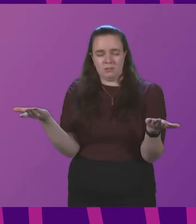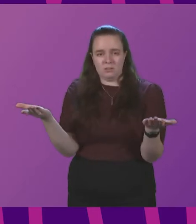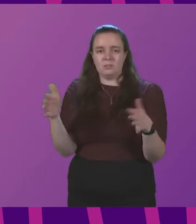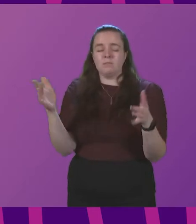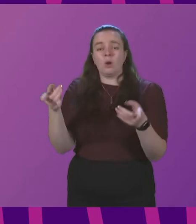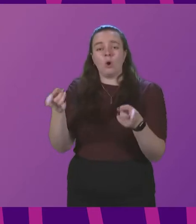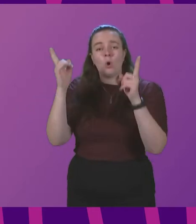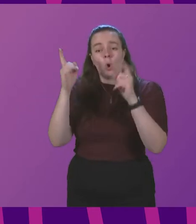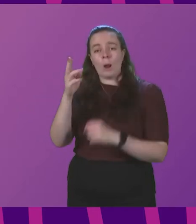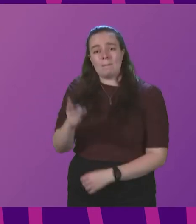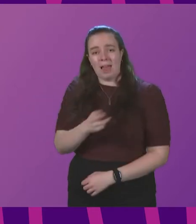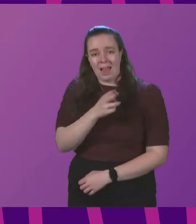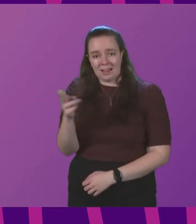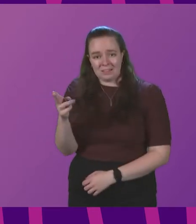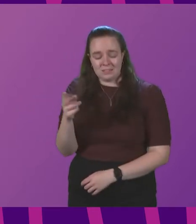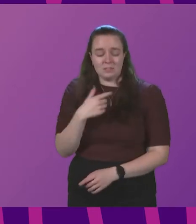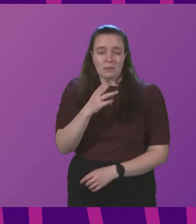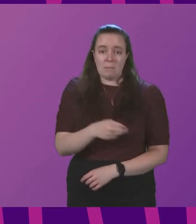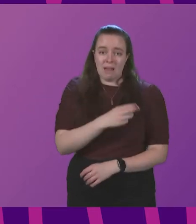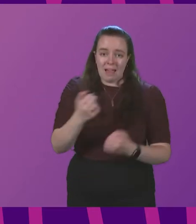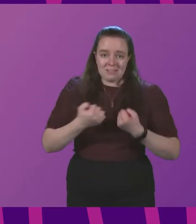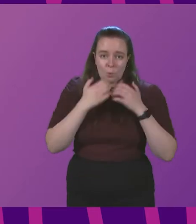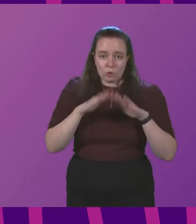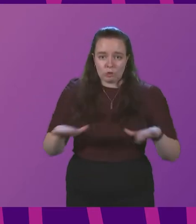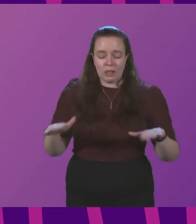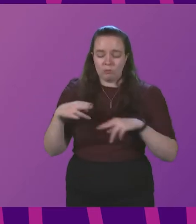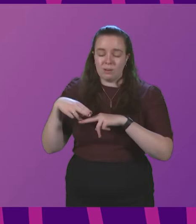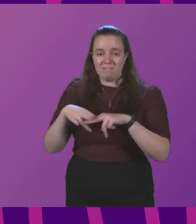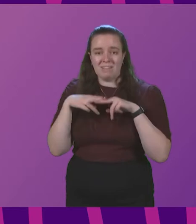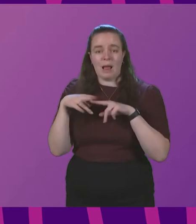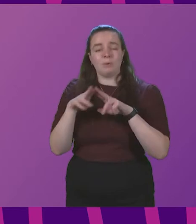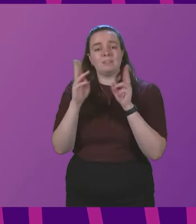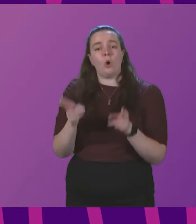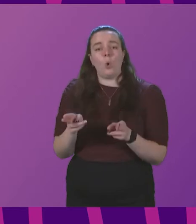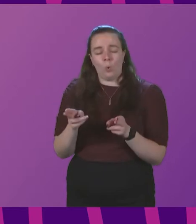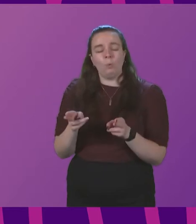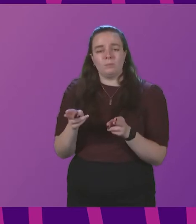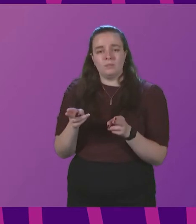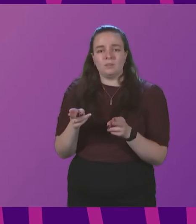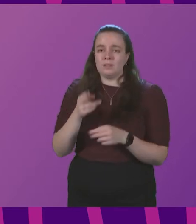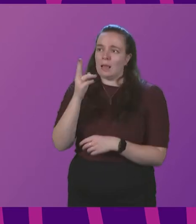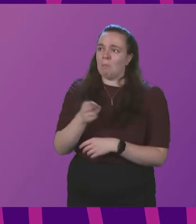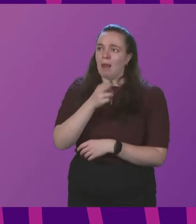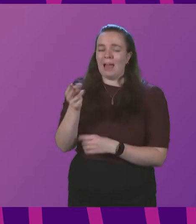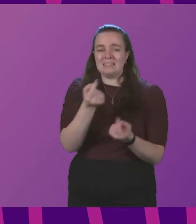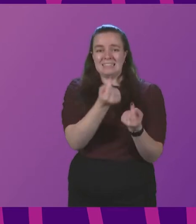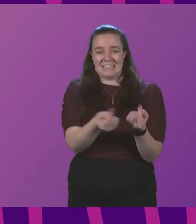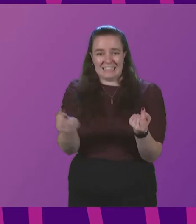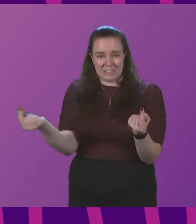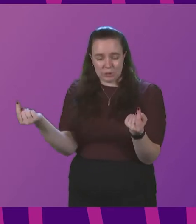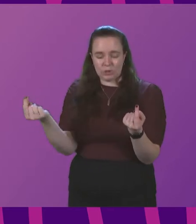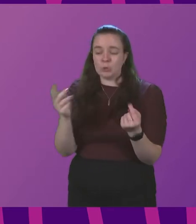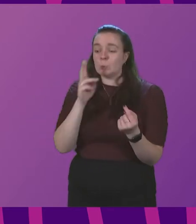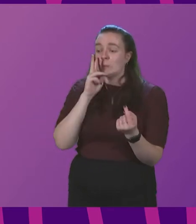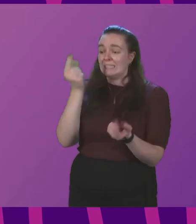God bless you, may he bless our children, our families and our homes, and may he bless each one of us to see